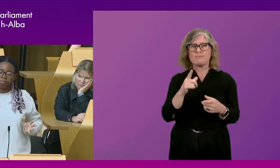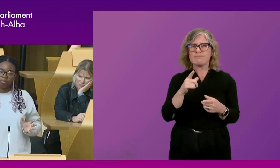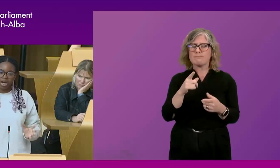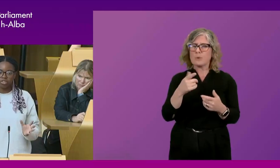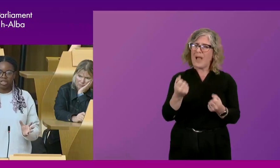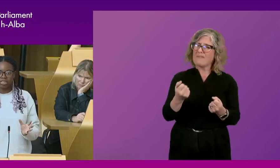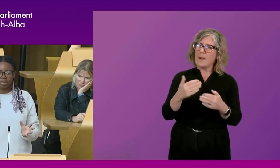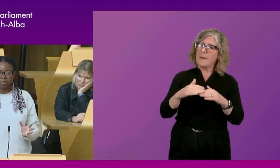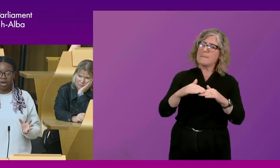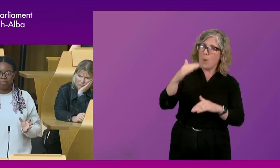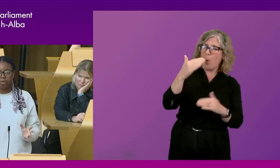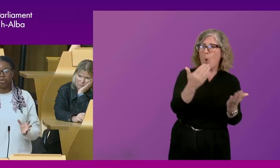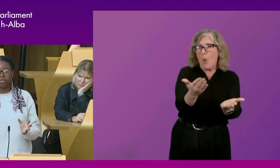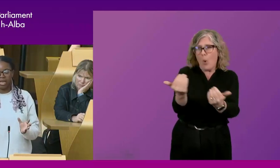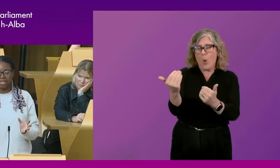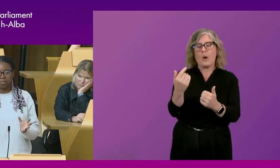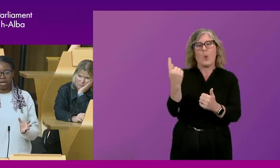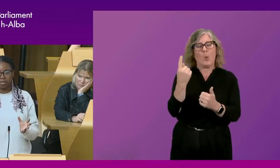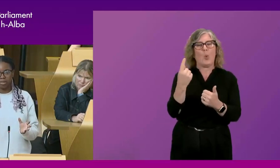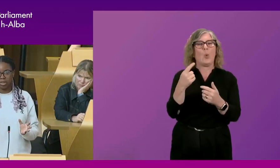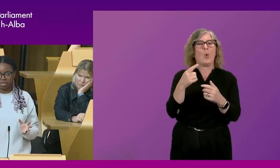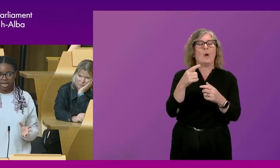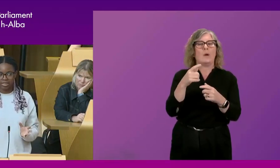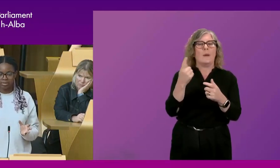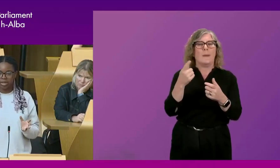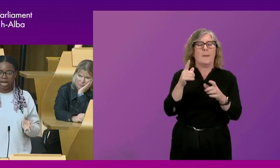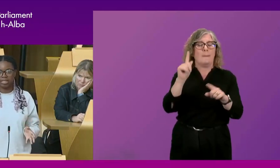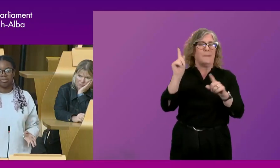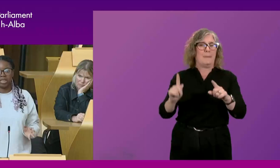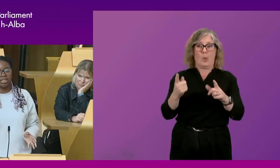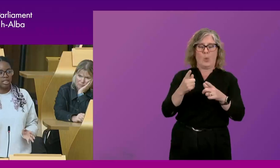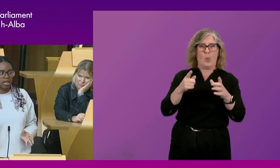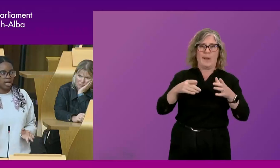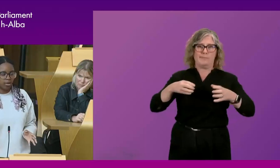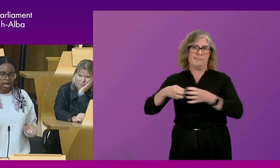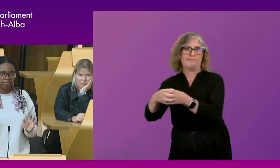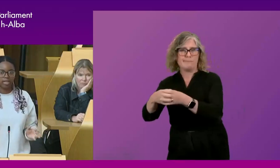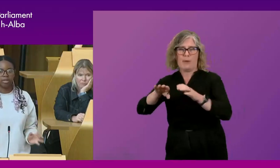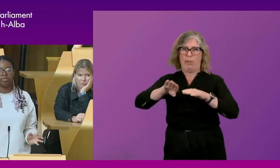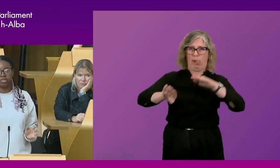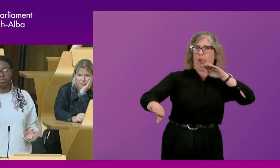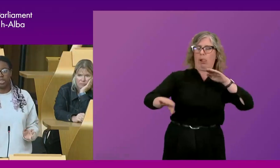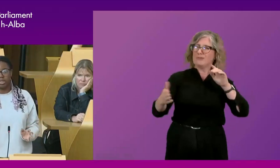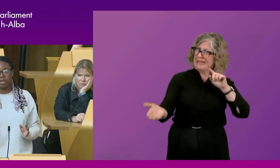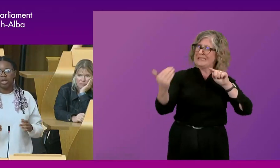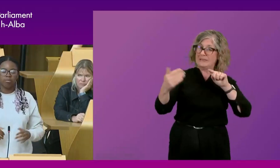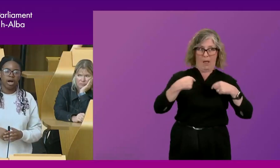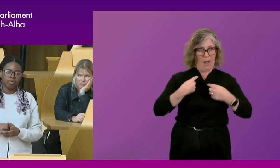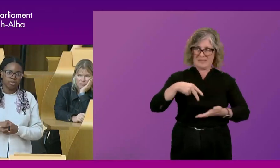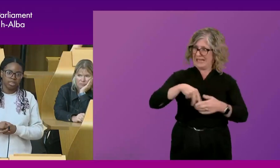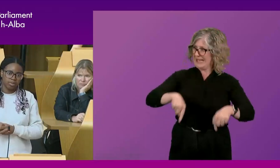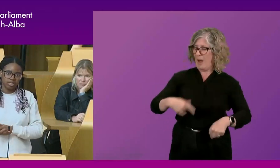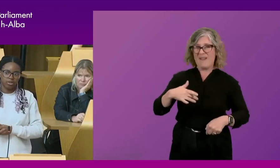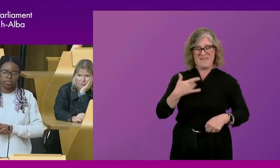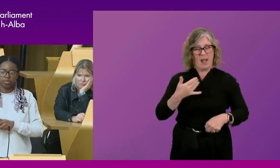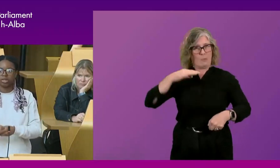marginalized people involved in the parliament? Because as, as I'm standing here right now, I am very privileged to be here, but